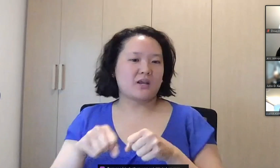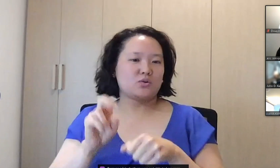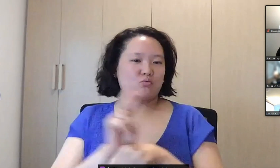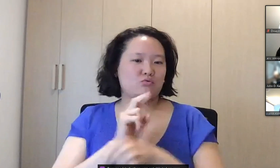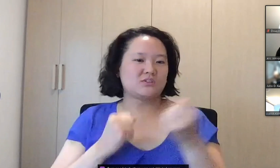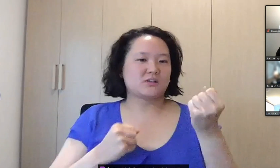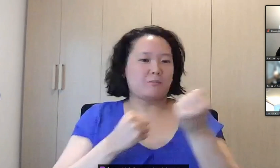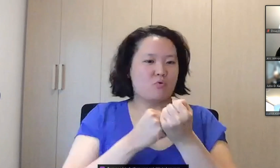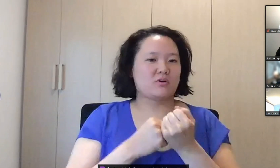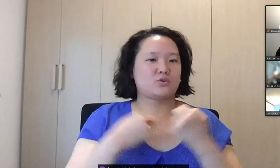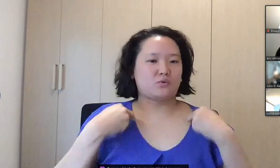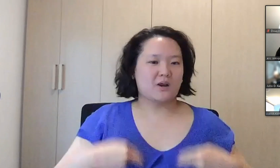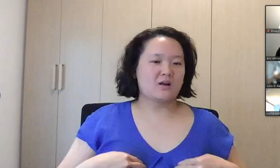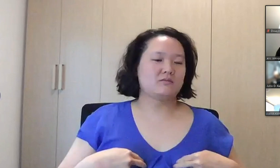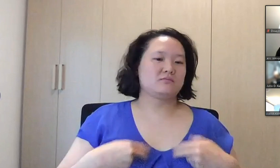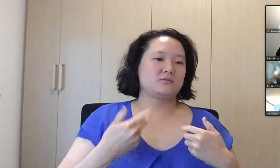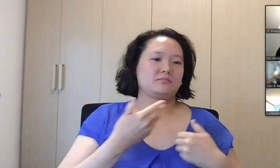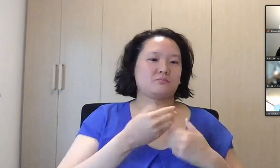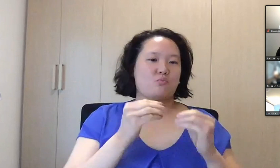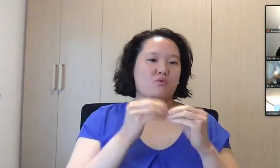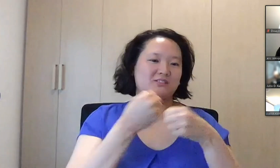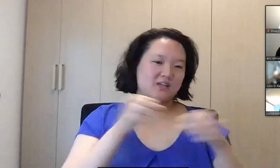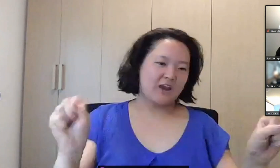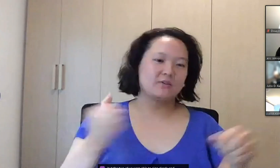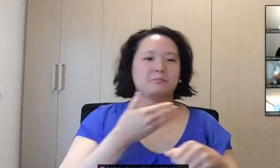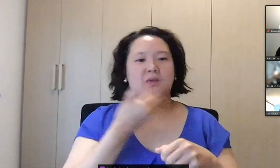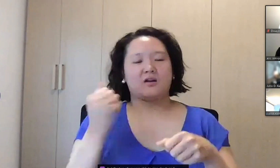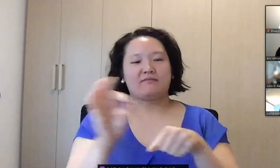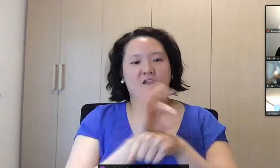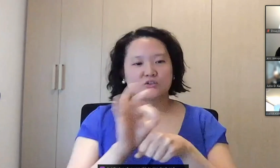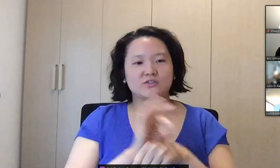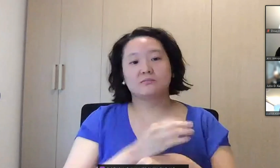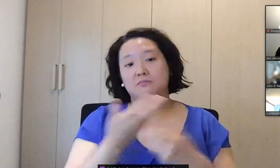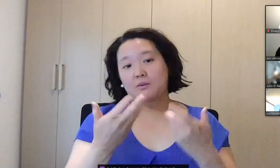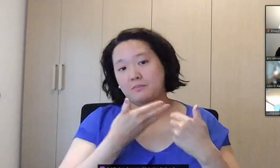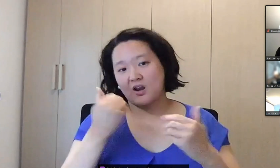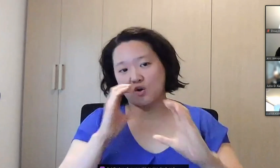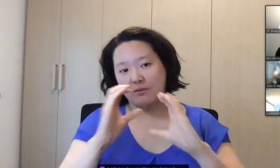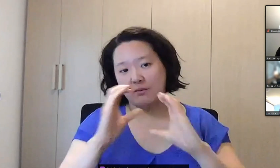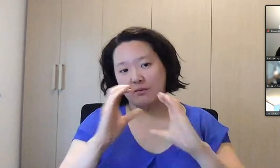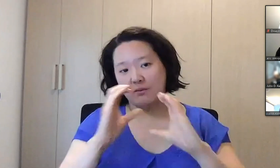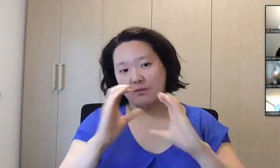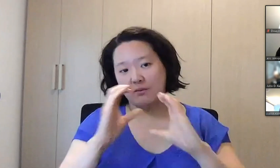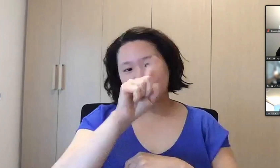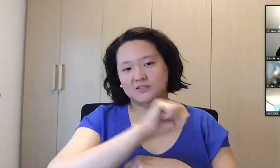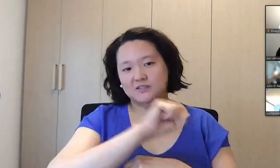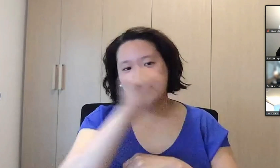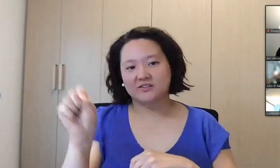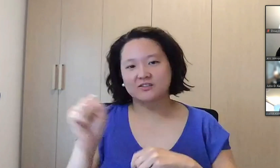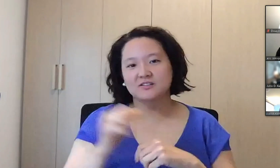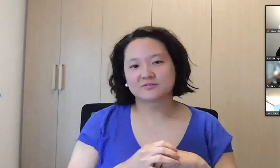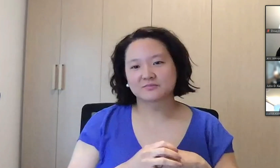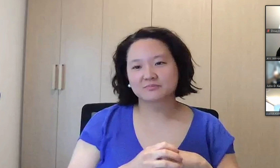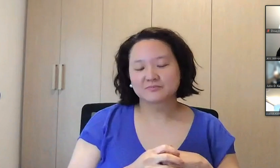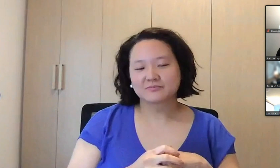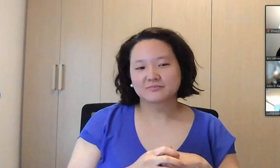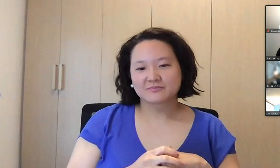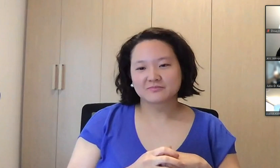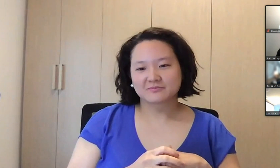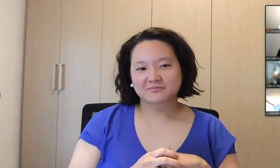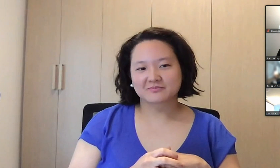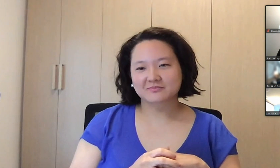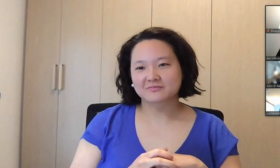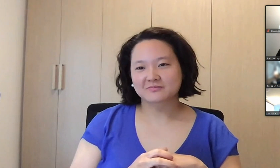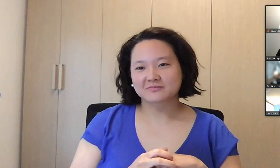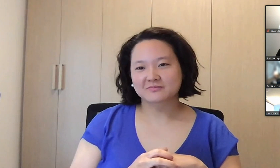human and machine interfacing, really having those AI, the robots, those machines to support function. And one idea